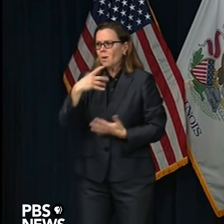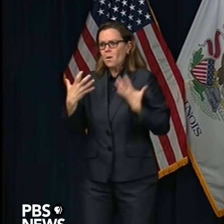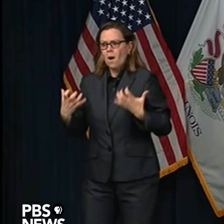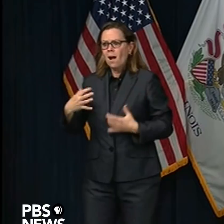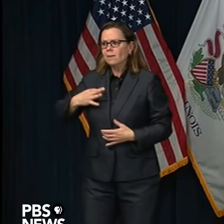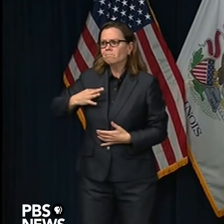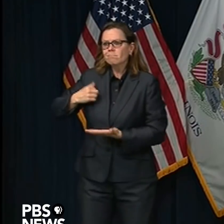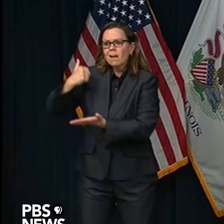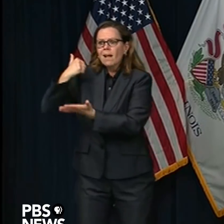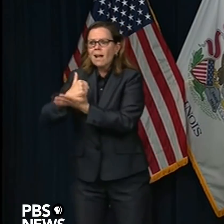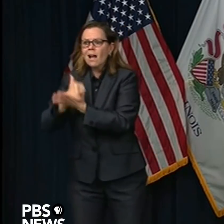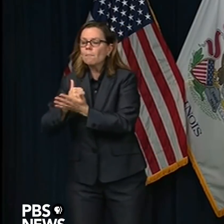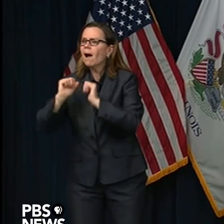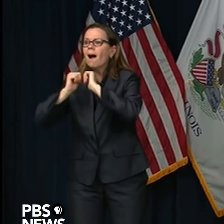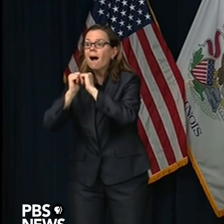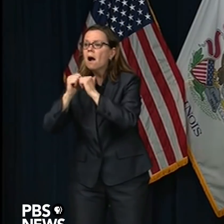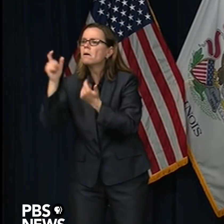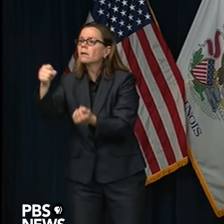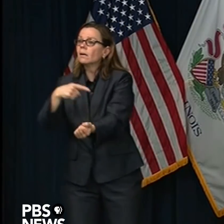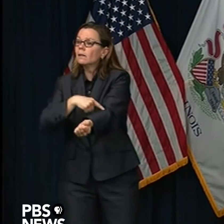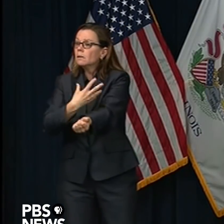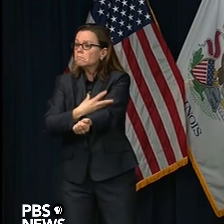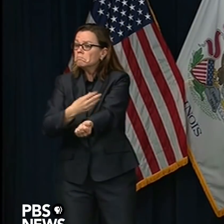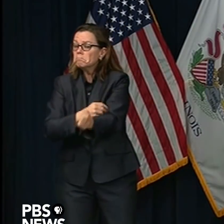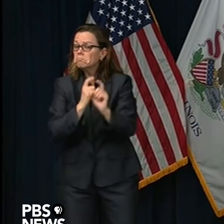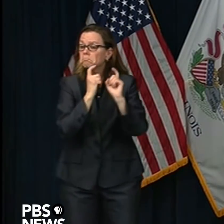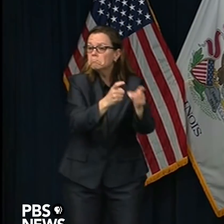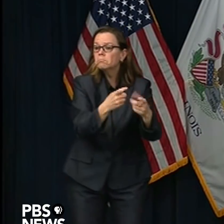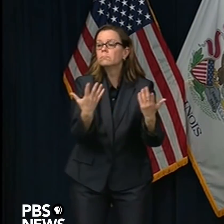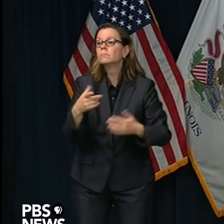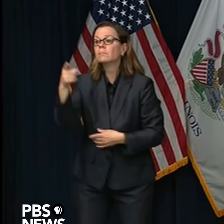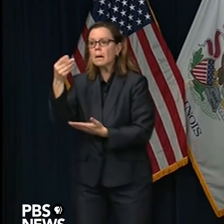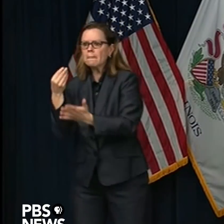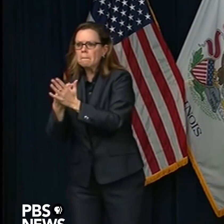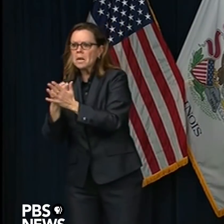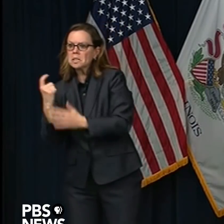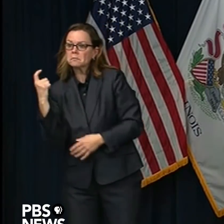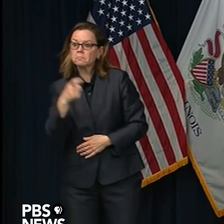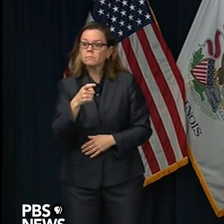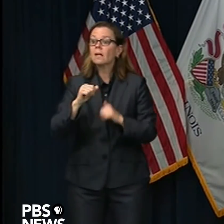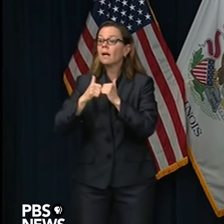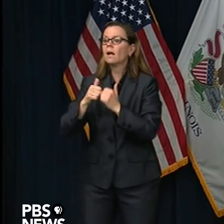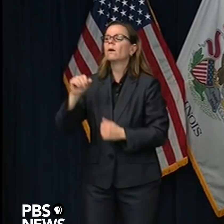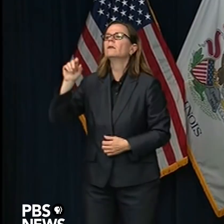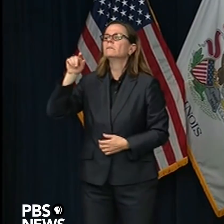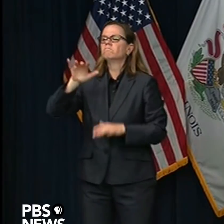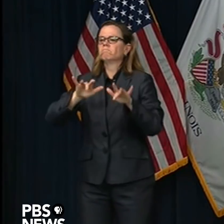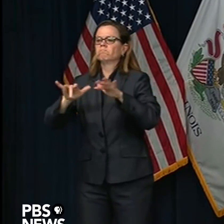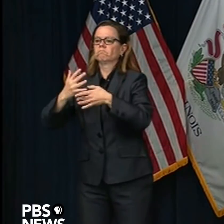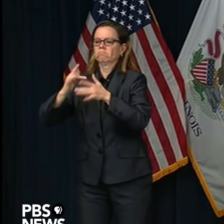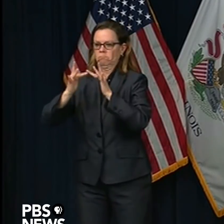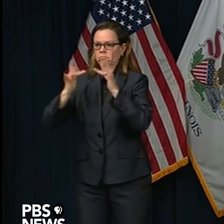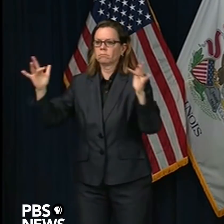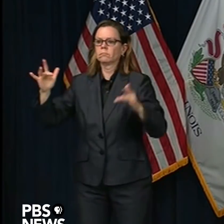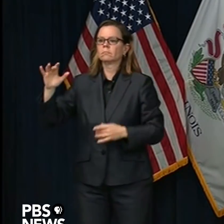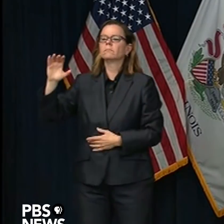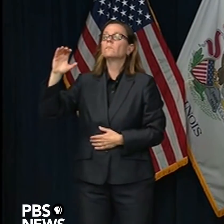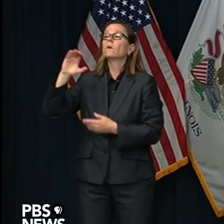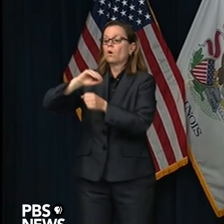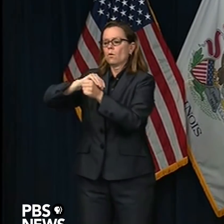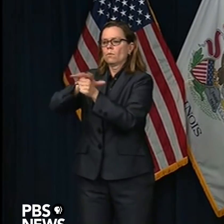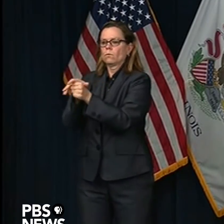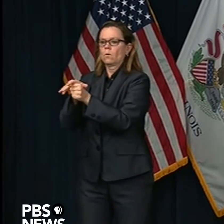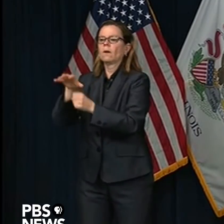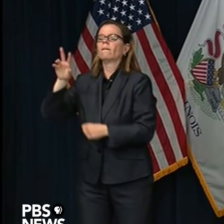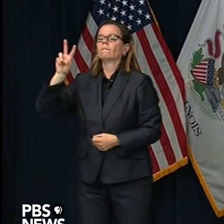to our COVID-19 relief fund, visit coronavirus.illinois.gov and scroll